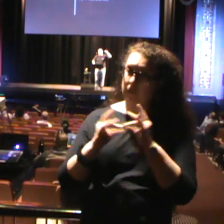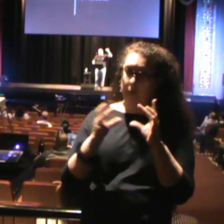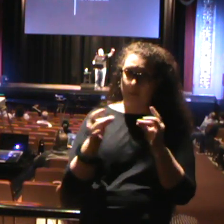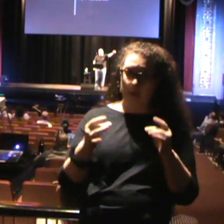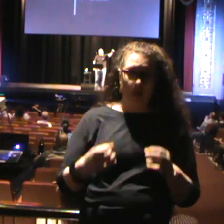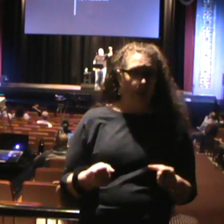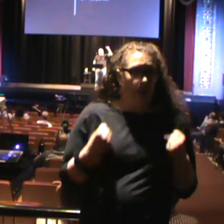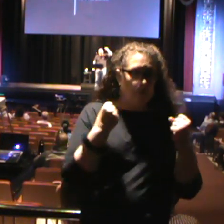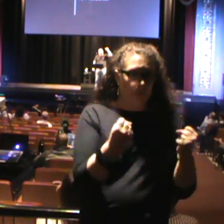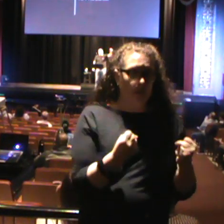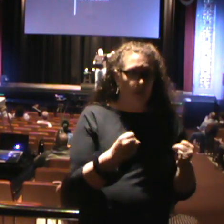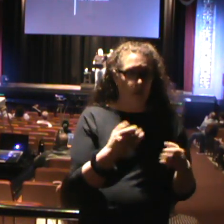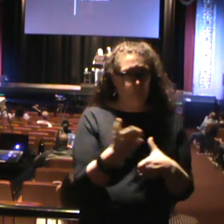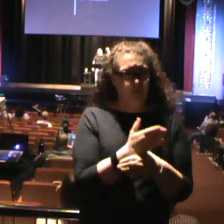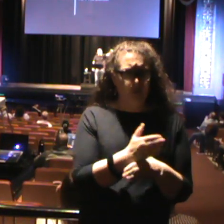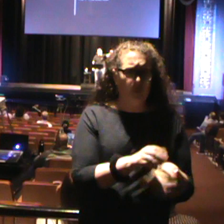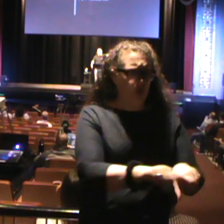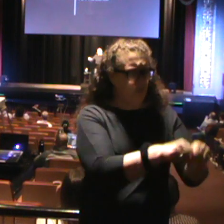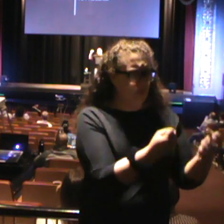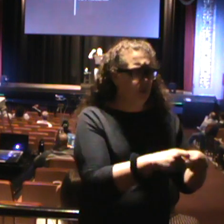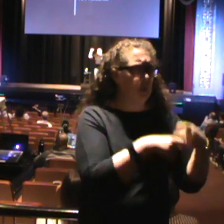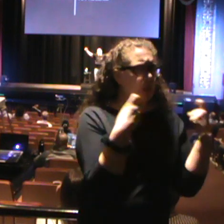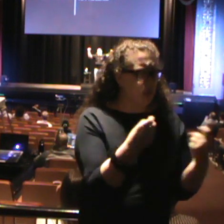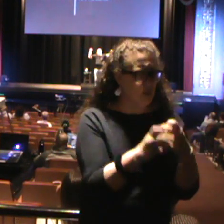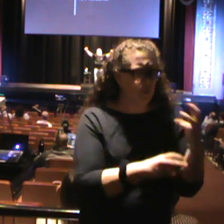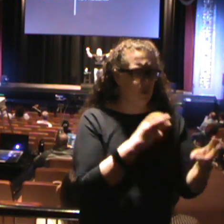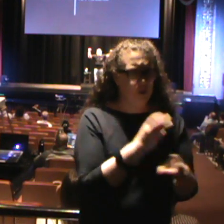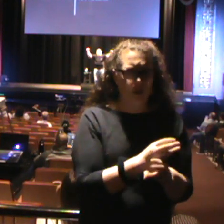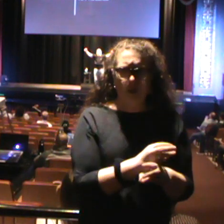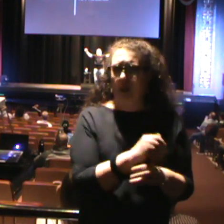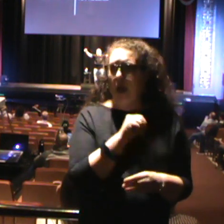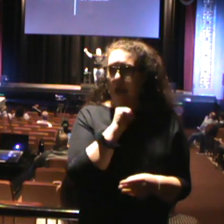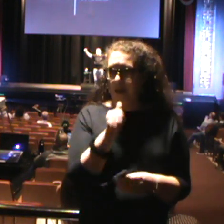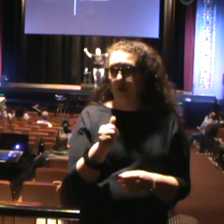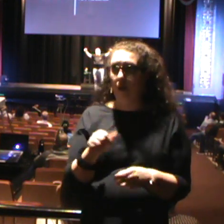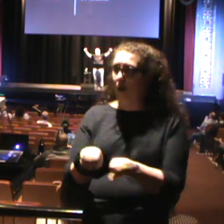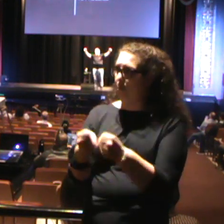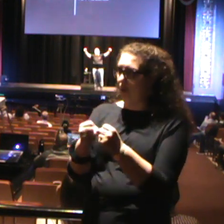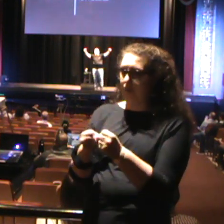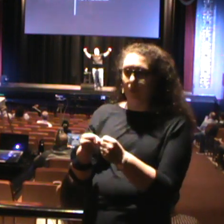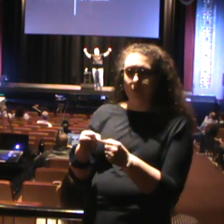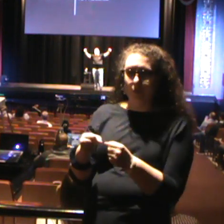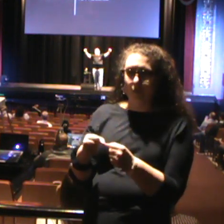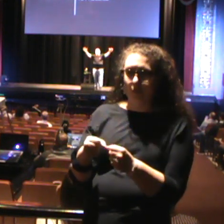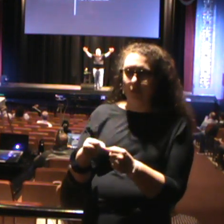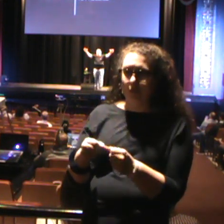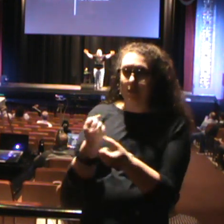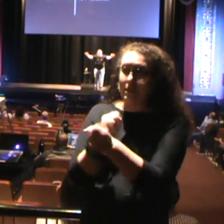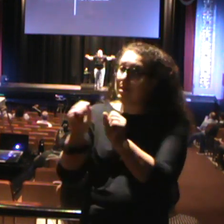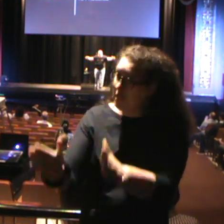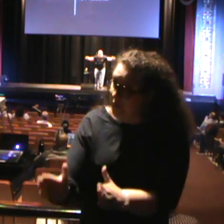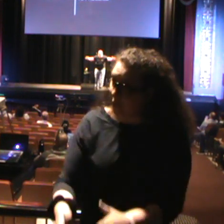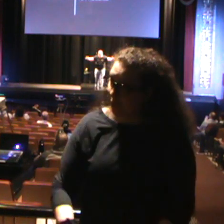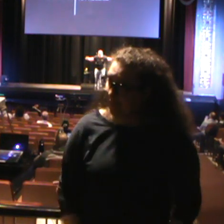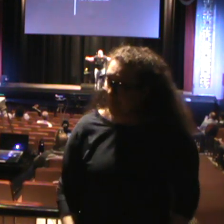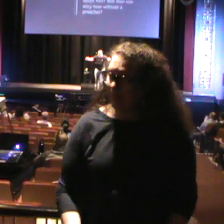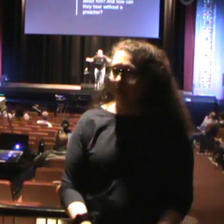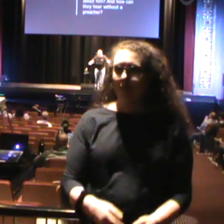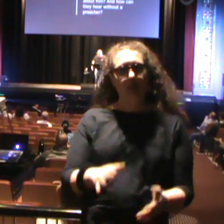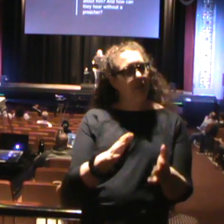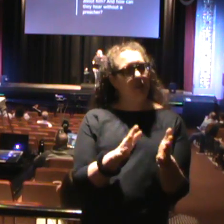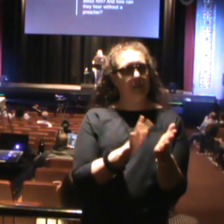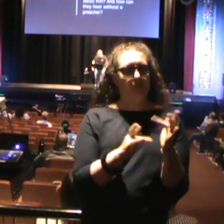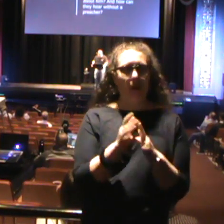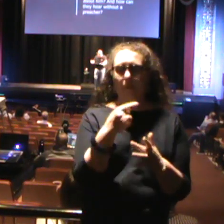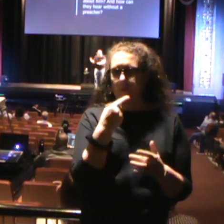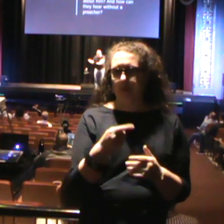between a broken and sinful world and an unbreakable Savior, church. This is what Romans says, 10-14.